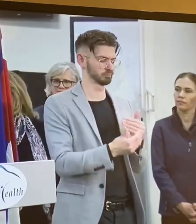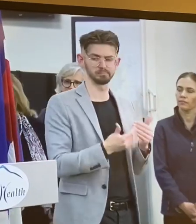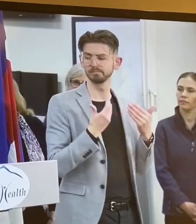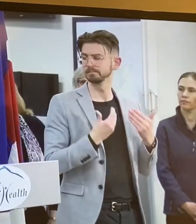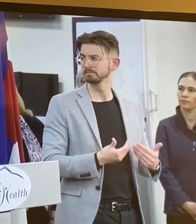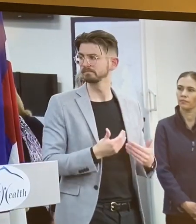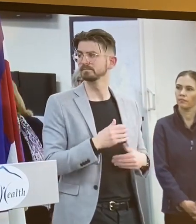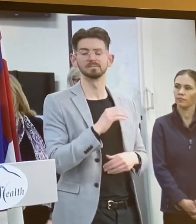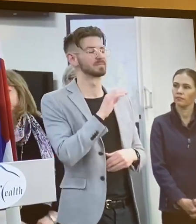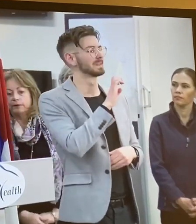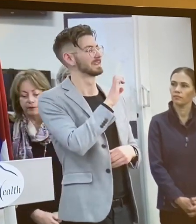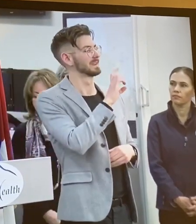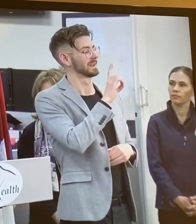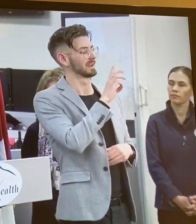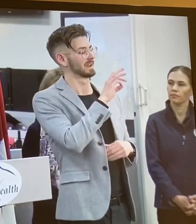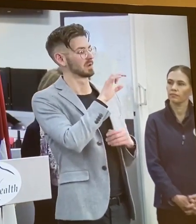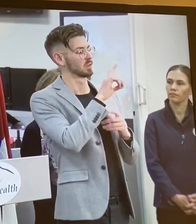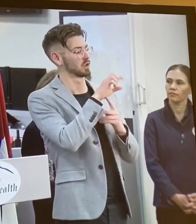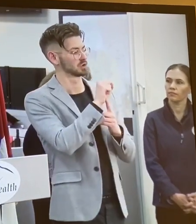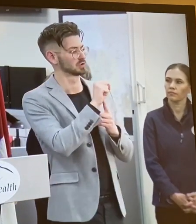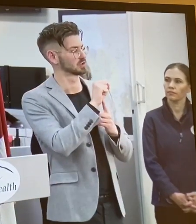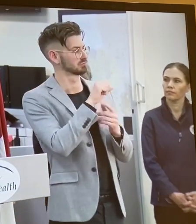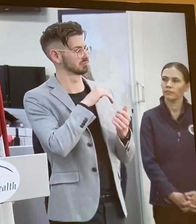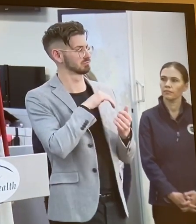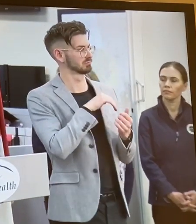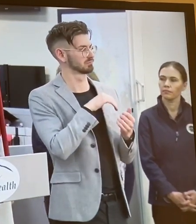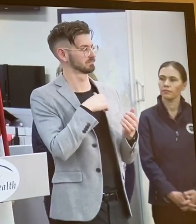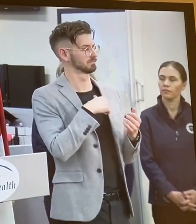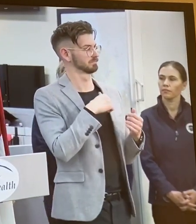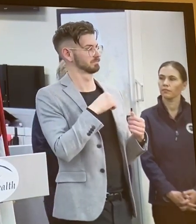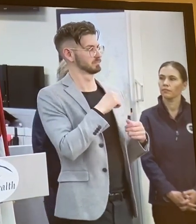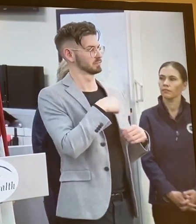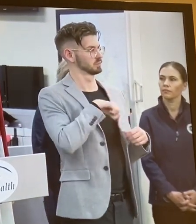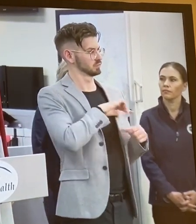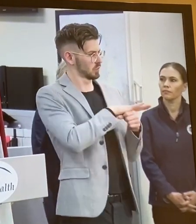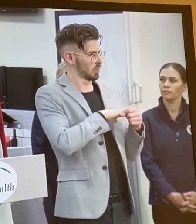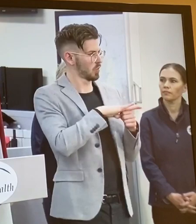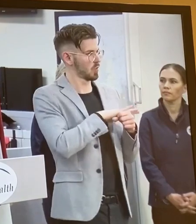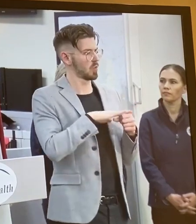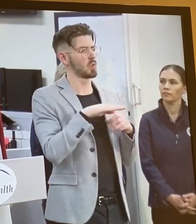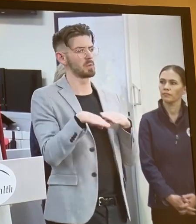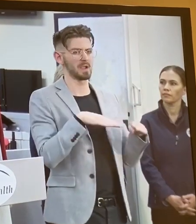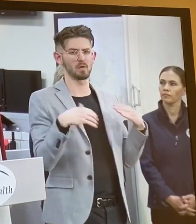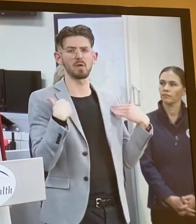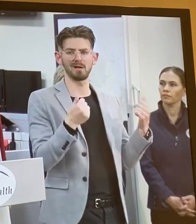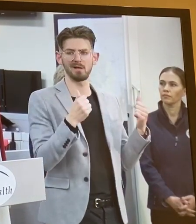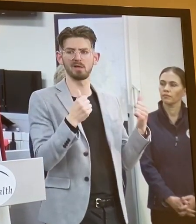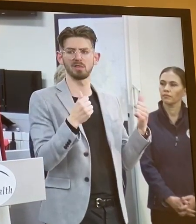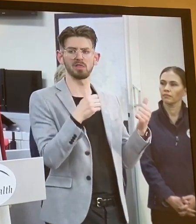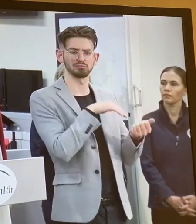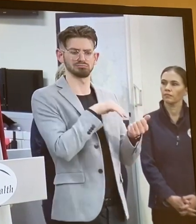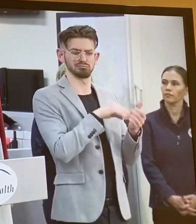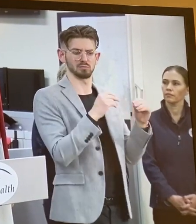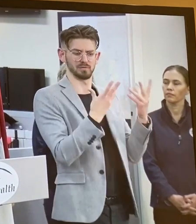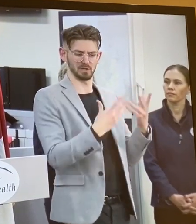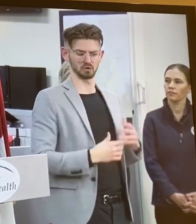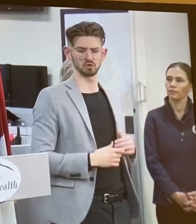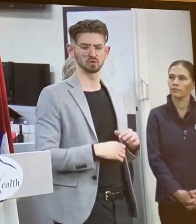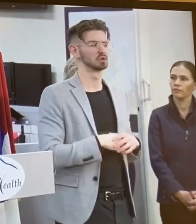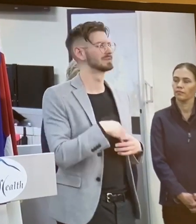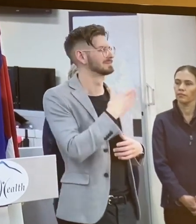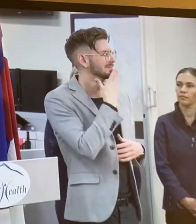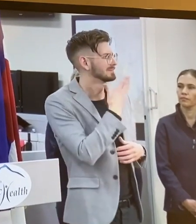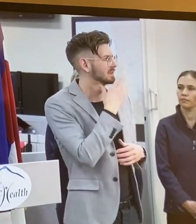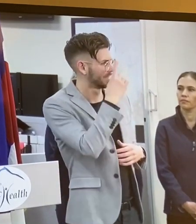I'm a clinical psychologist at Aspen Point. We are a local behavioral health provider and we're partnering with El Paso County in this. But thank you for the question